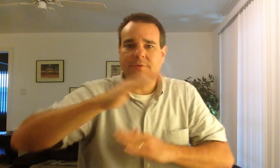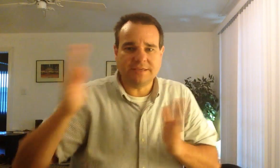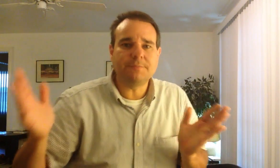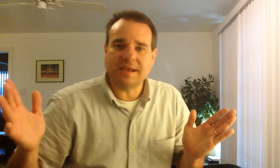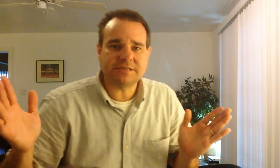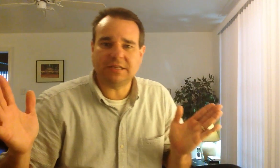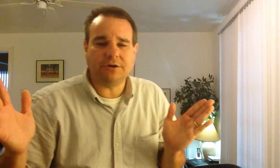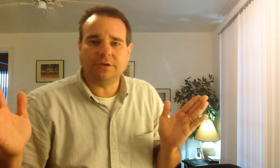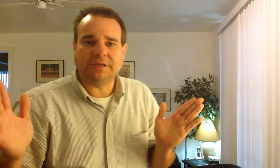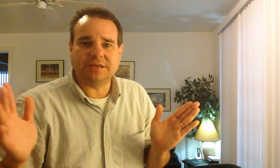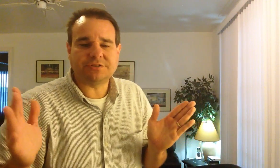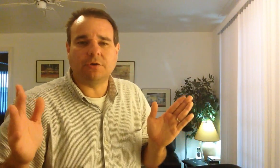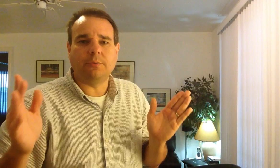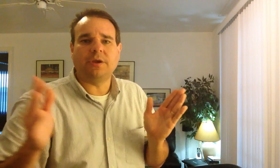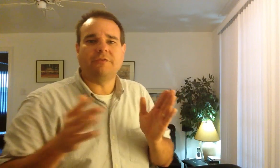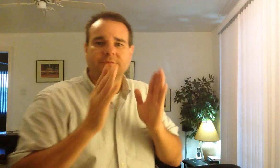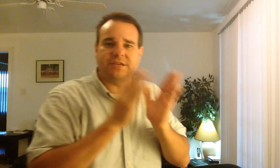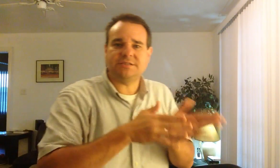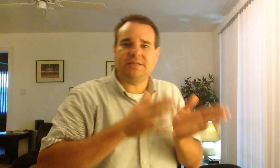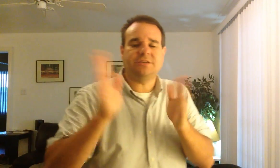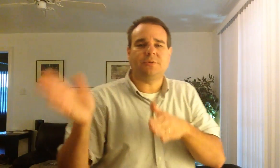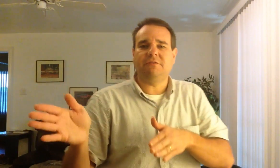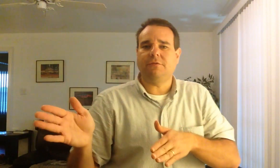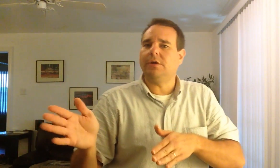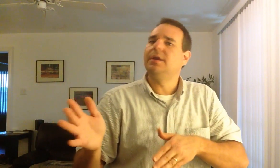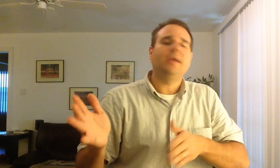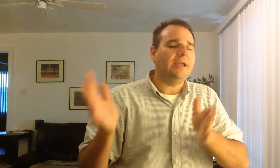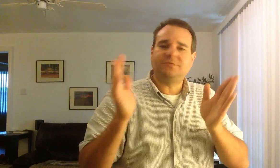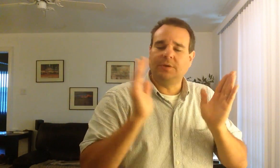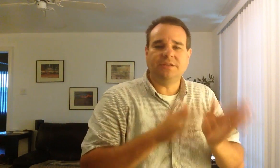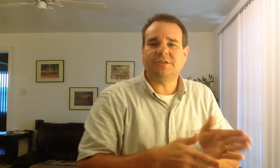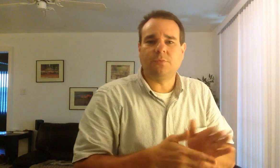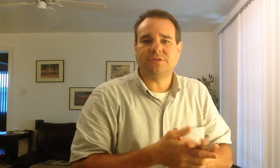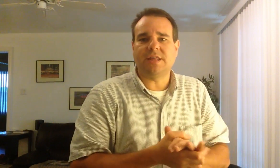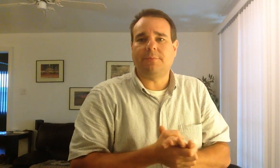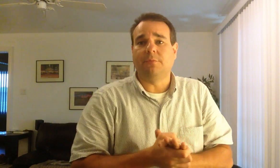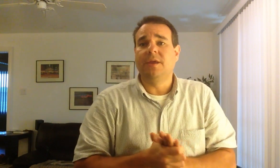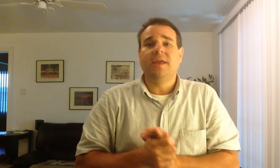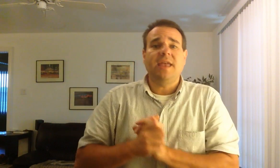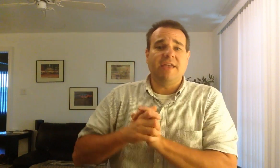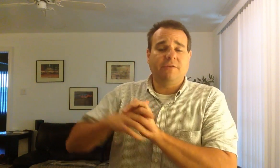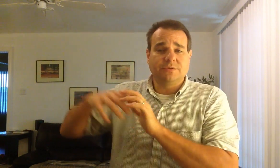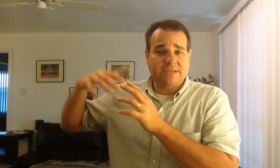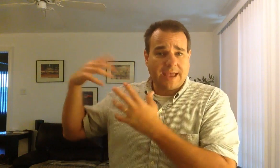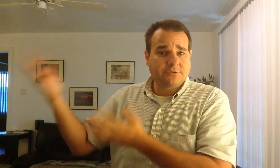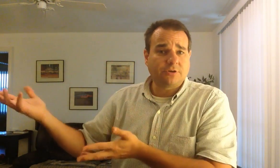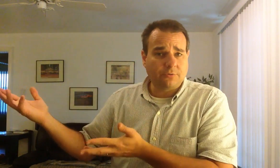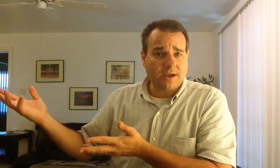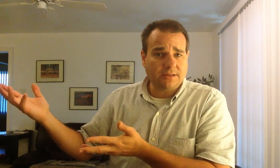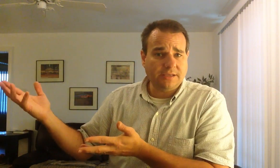is basically all it is. So when we go from 16 to 24, it's really just more slop room. If it was captured correctly,